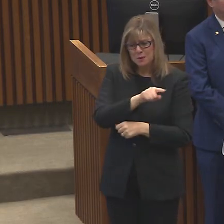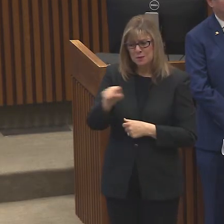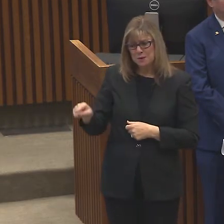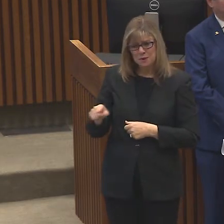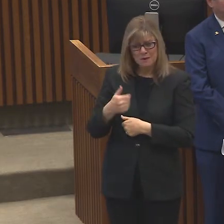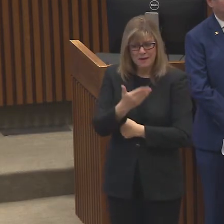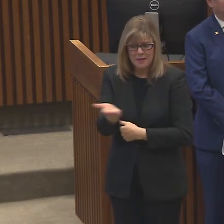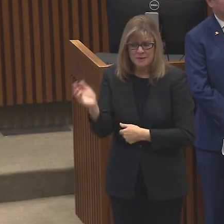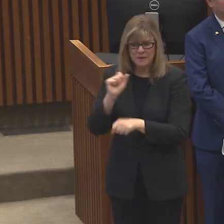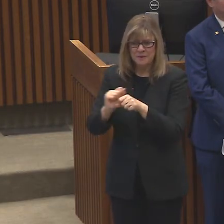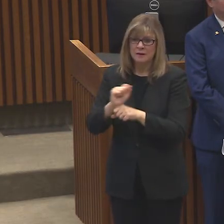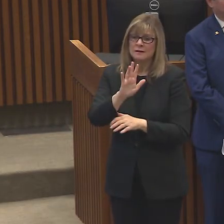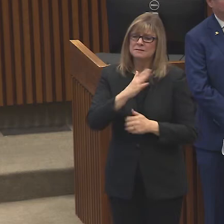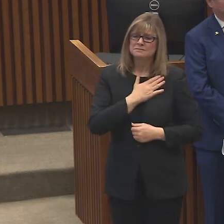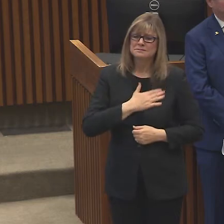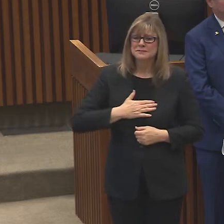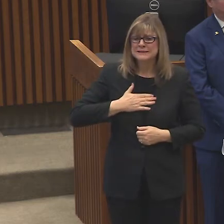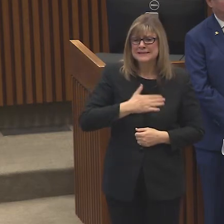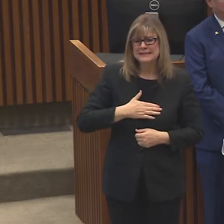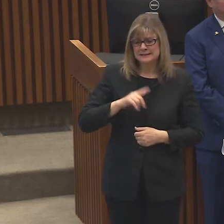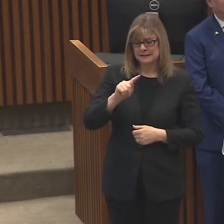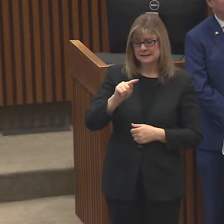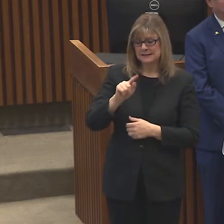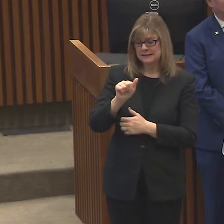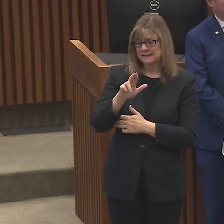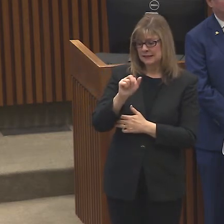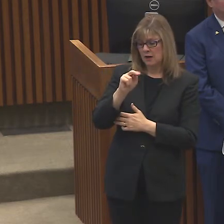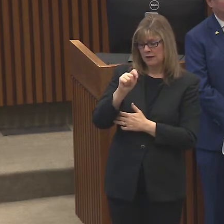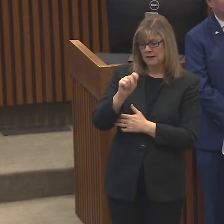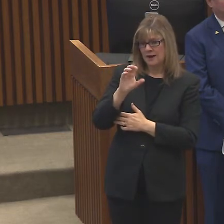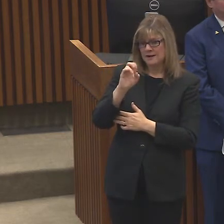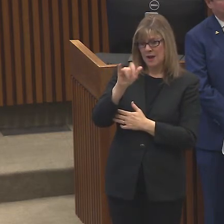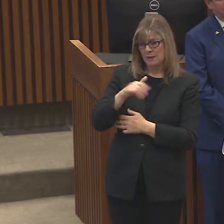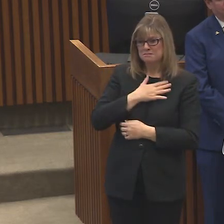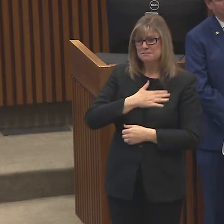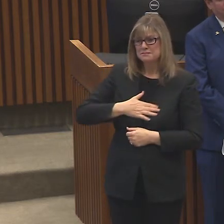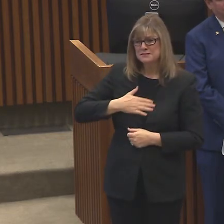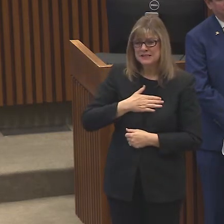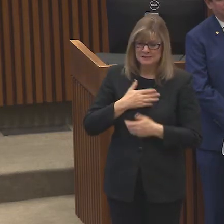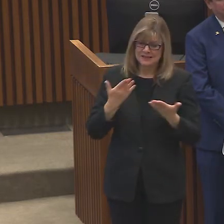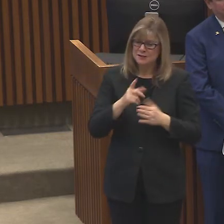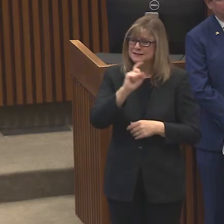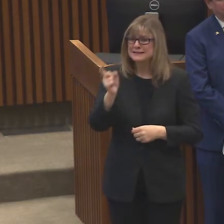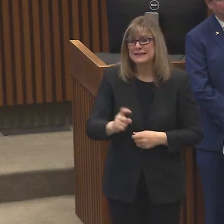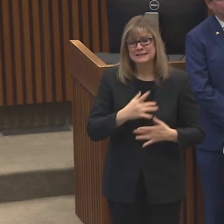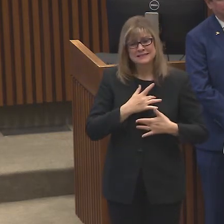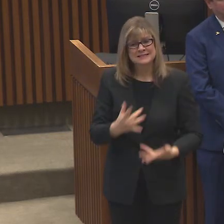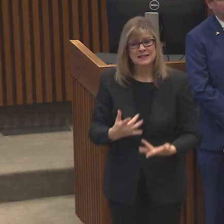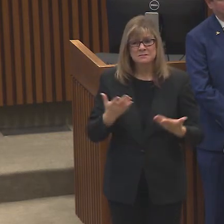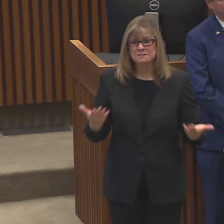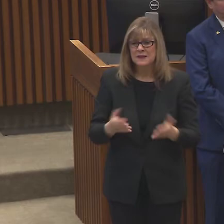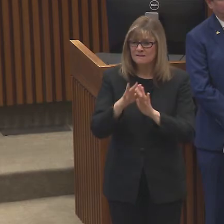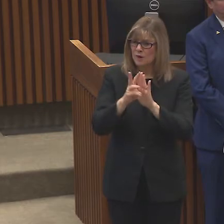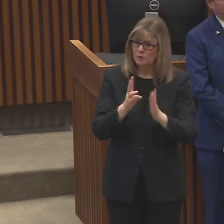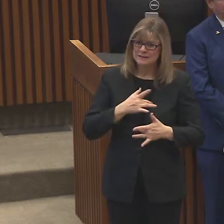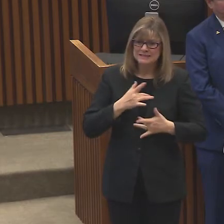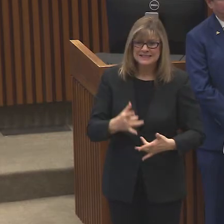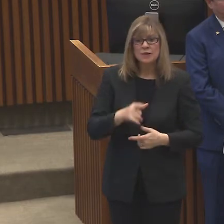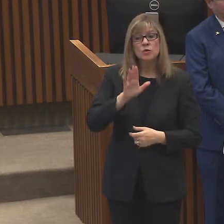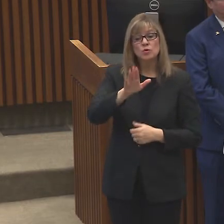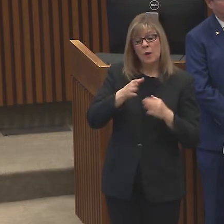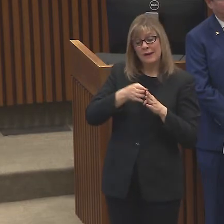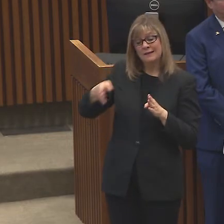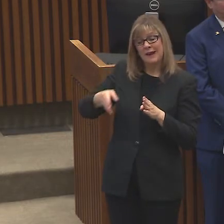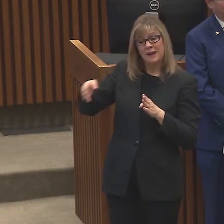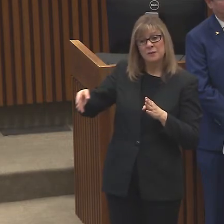Texas, Tarrant County, and Fort Worth fashion, check on your neighbors. Make sure if you're going to the grocery store